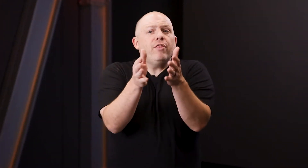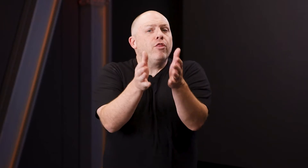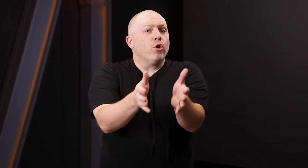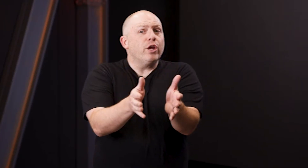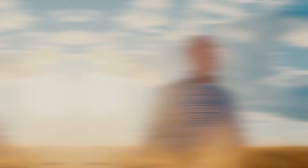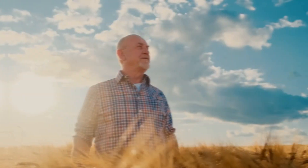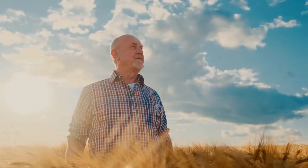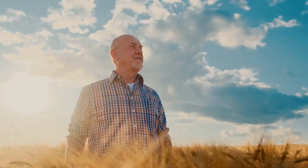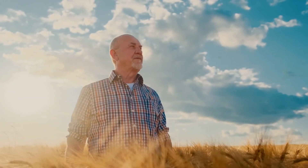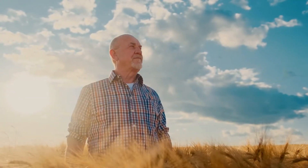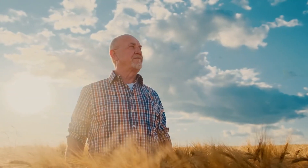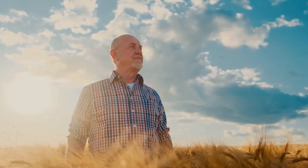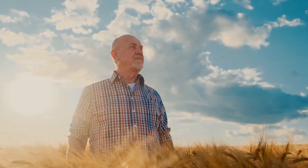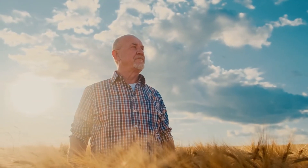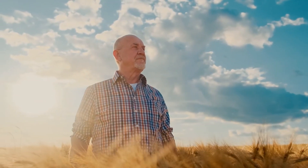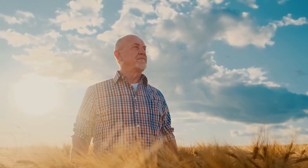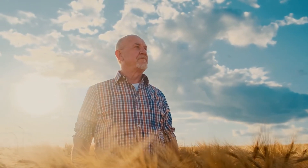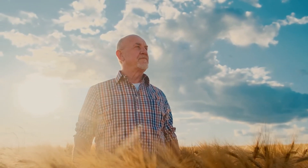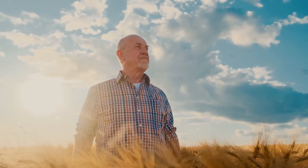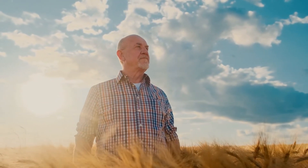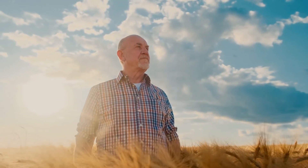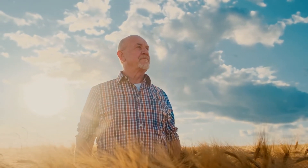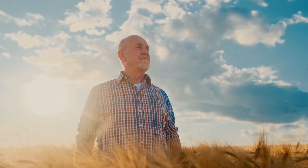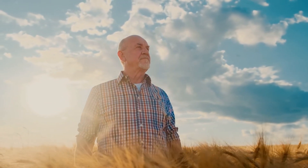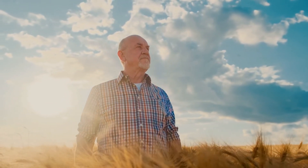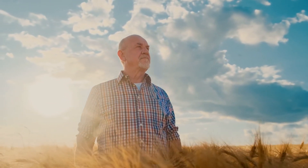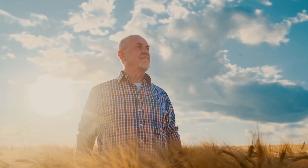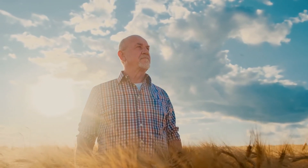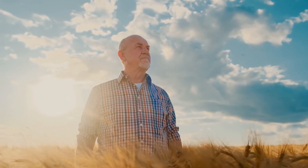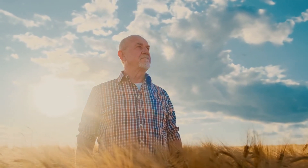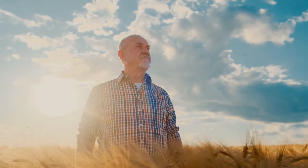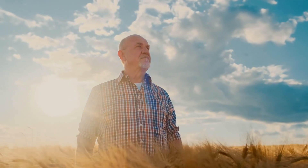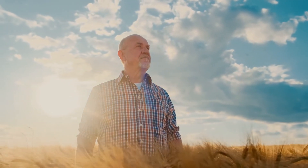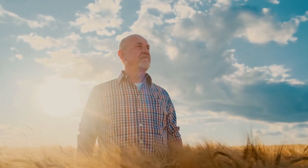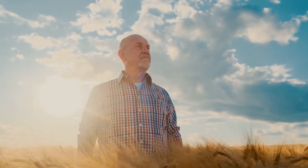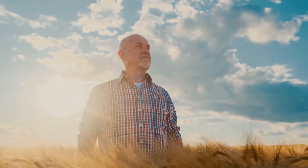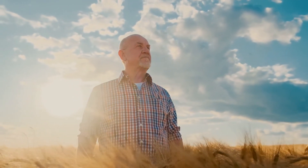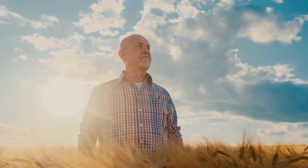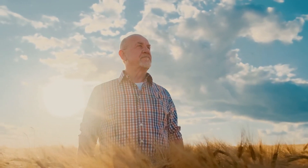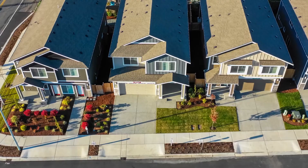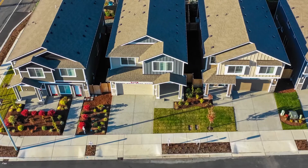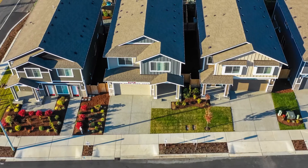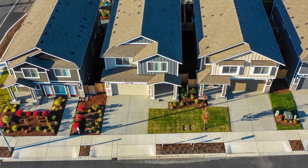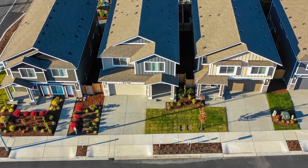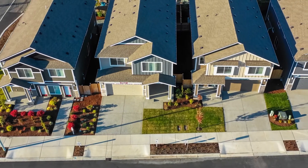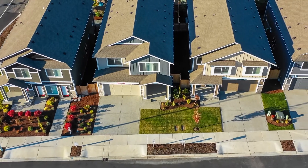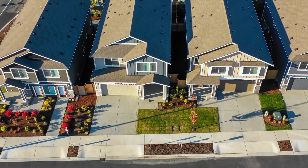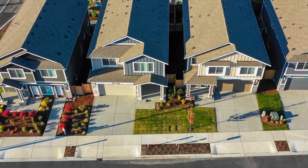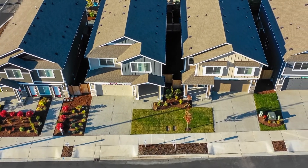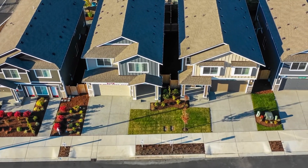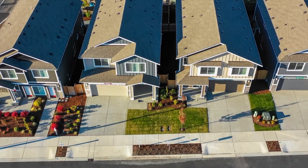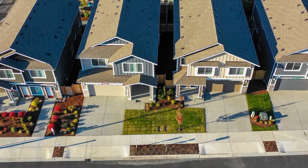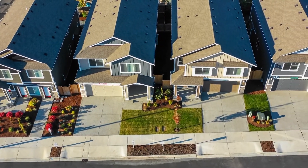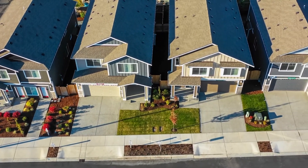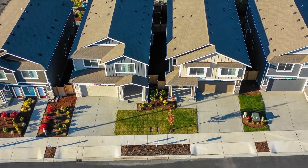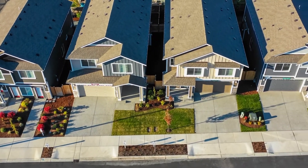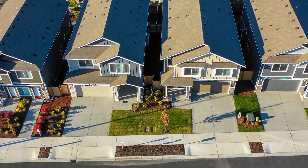30 years to retire and or hoping that you outlive your money, you can get started with conservative properties in desirable areas,